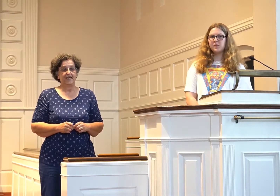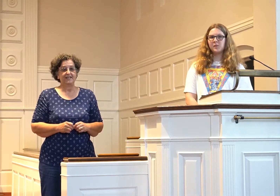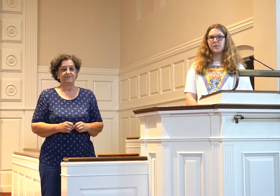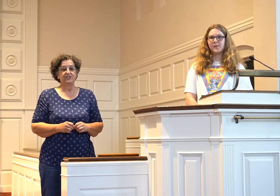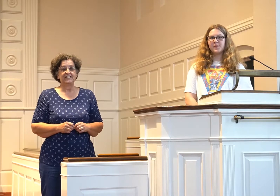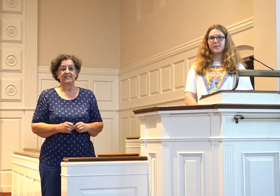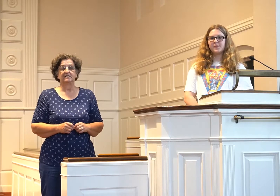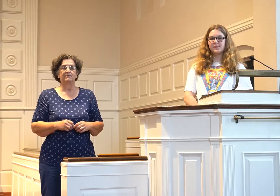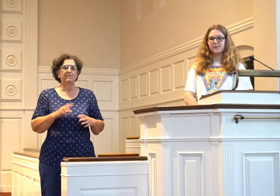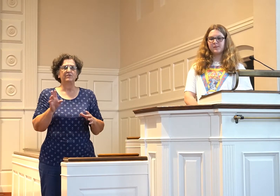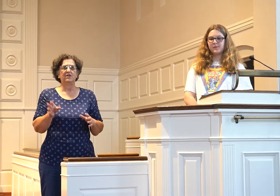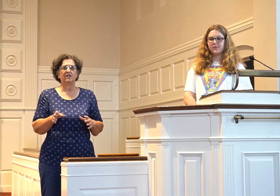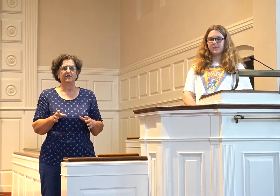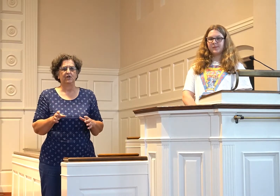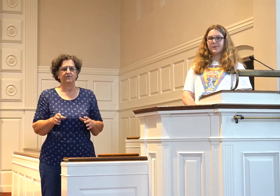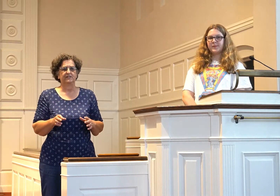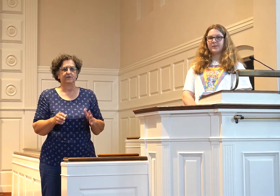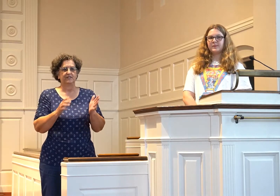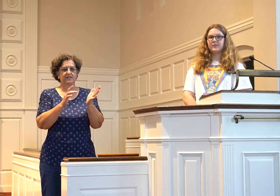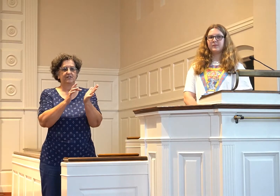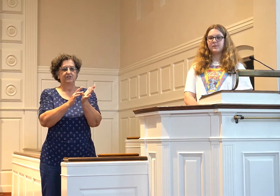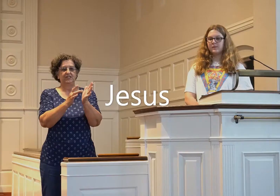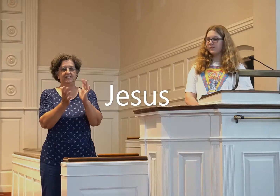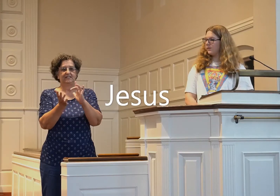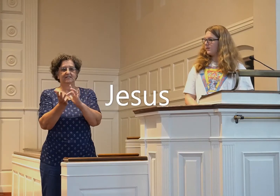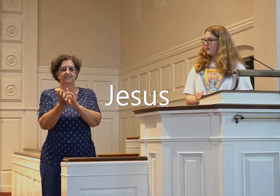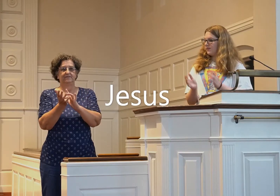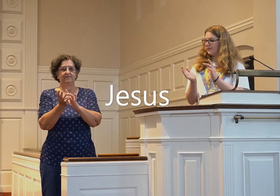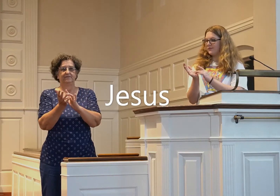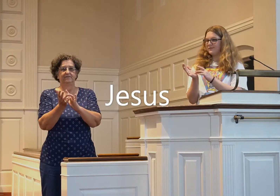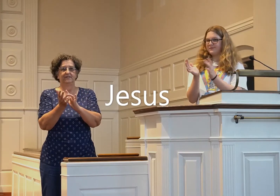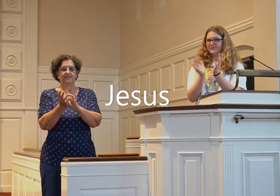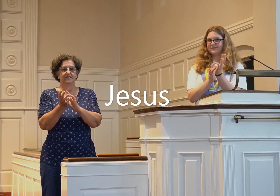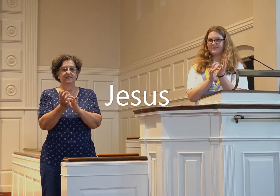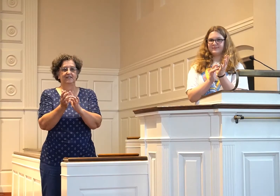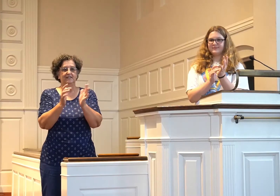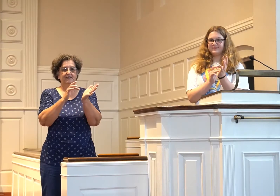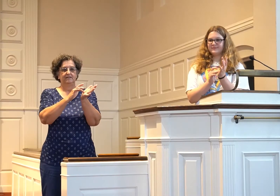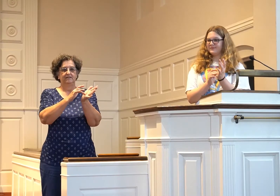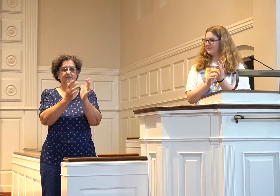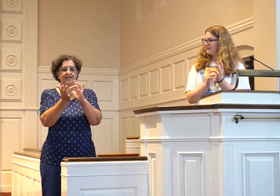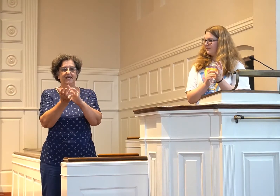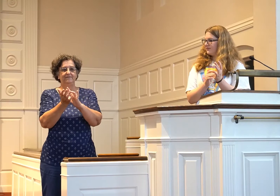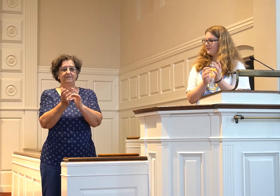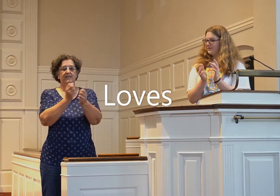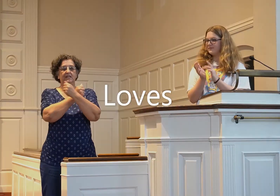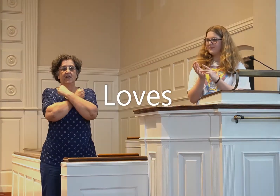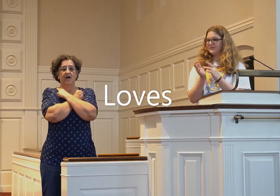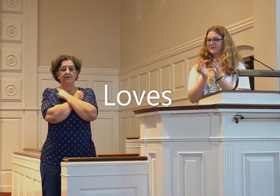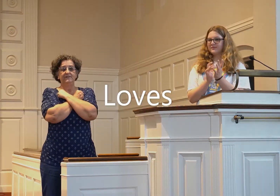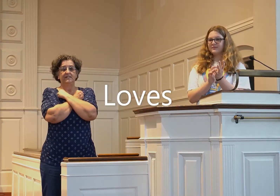okay? Jesus, most all of you know this, Jesus, okay? Loves